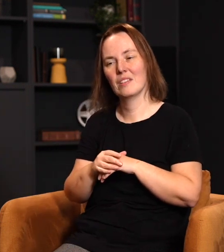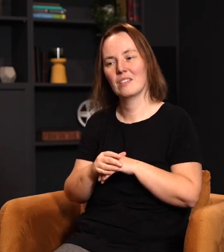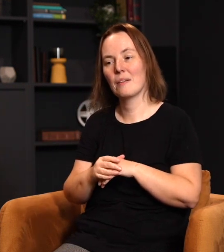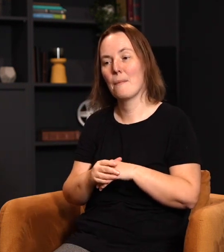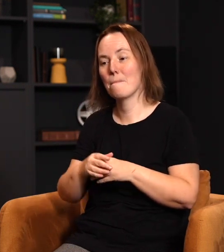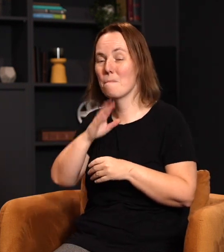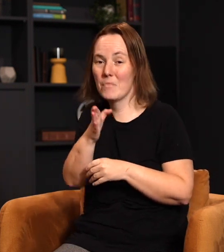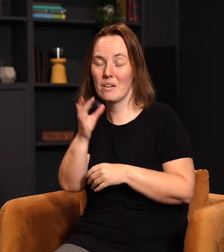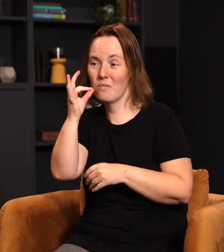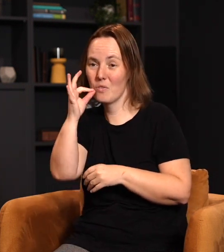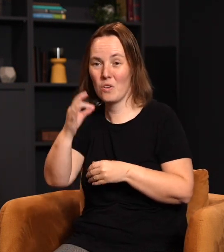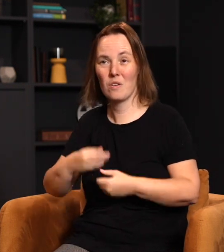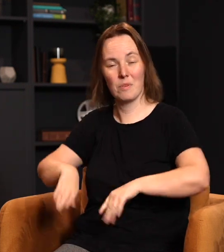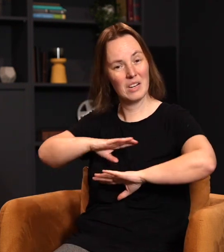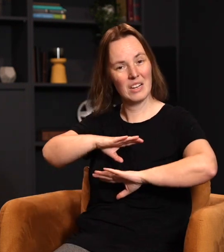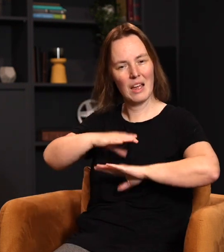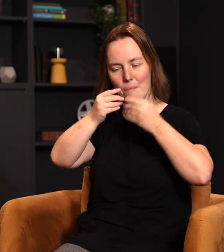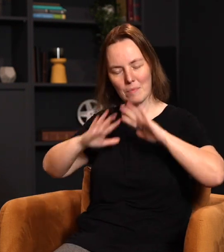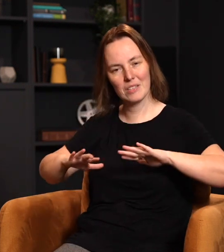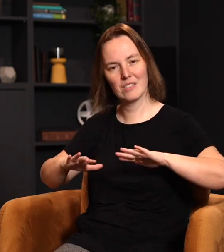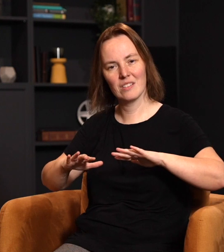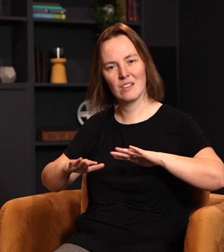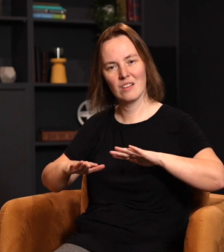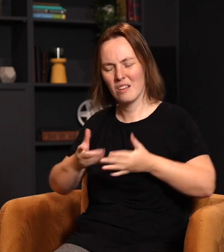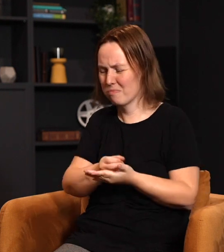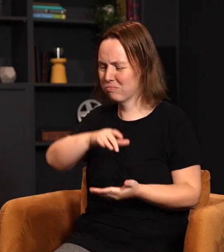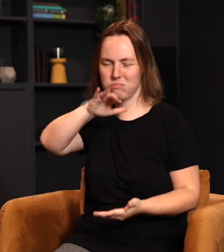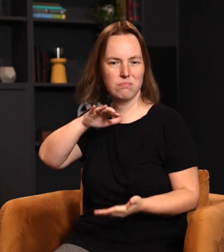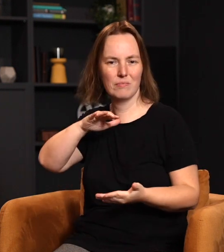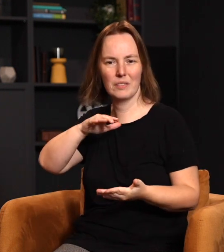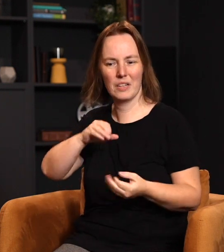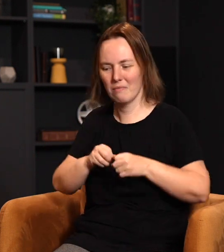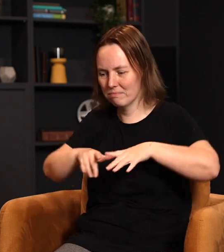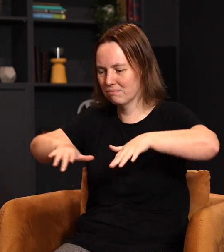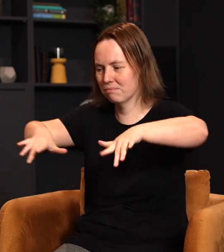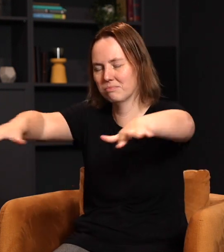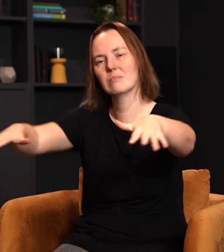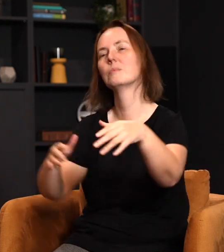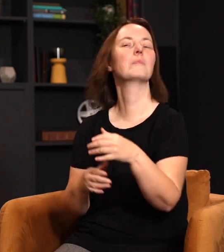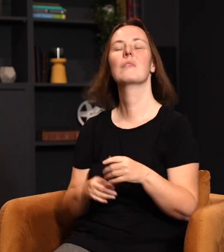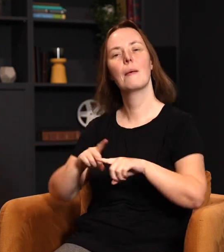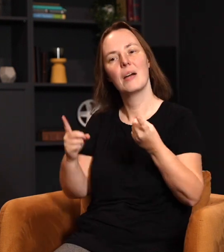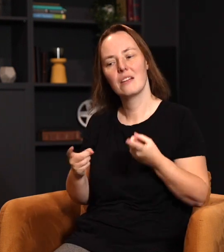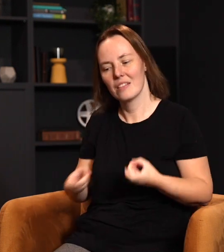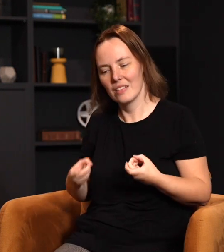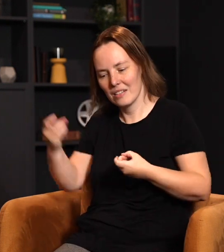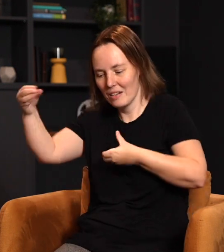He said, be fruitful. Be fulfilled. Be at peace. Prosper. Multiply. But we know that sin came into